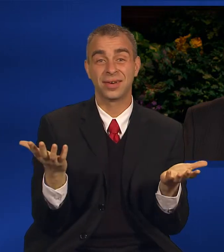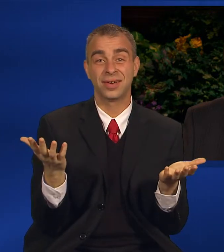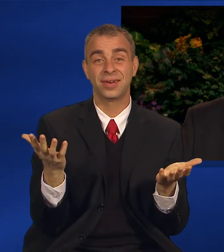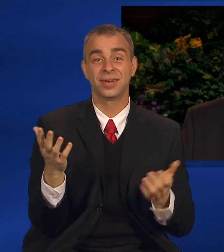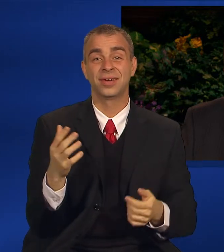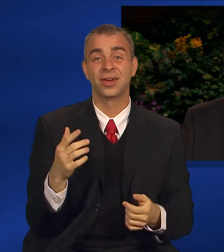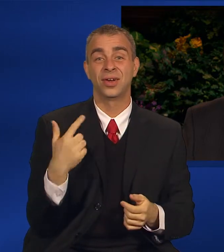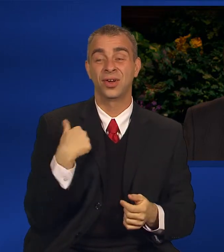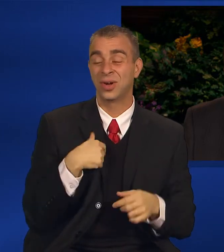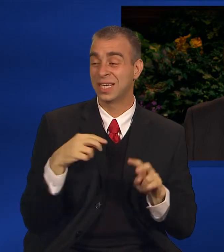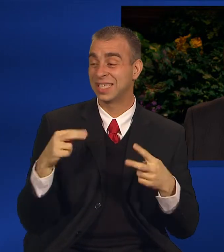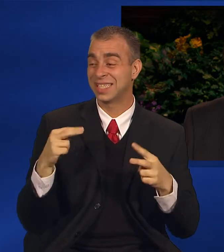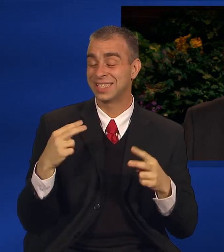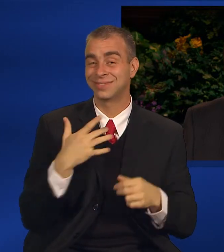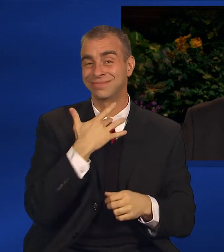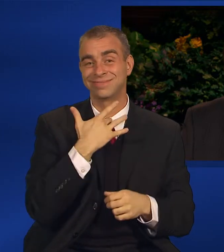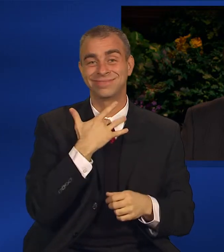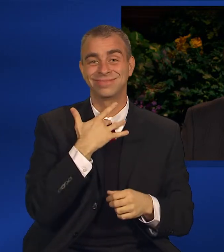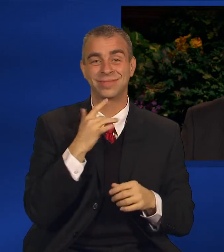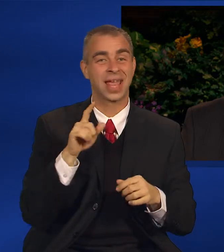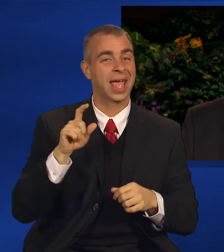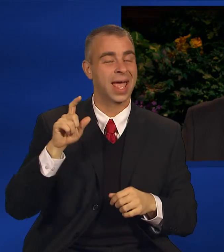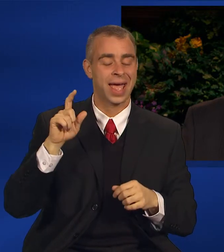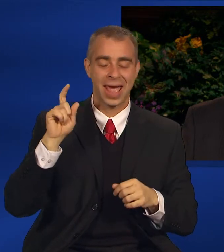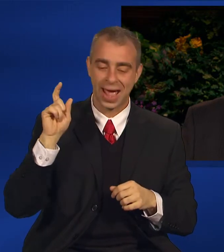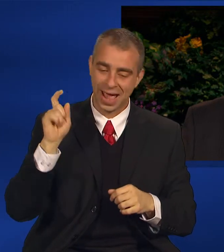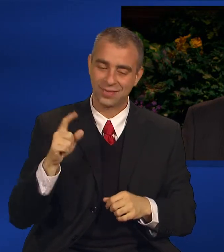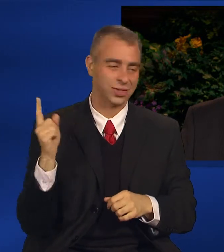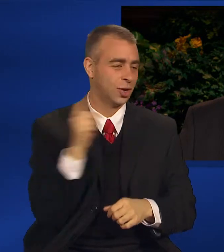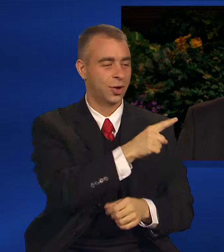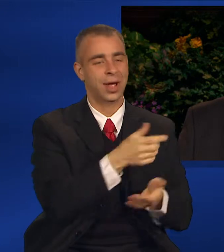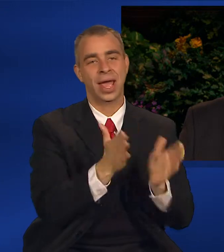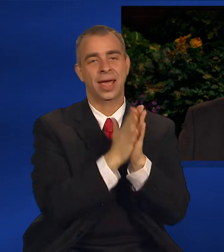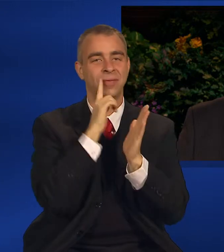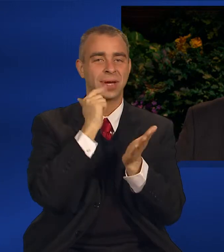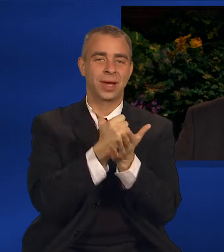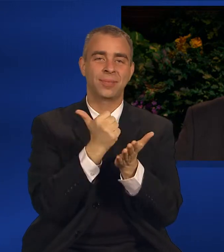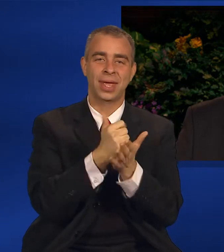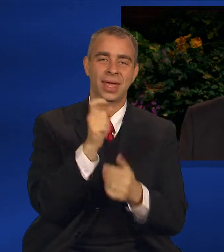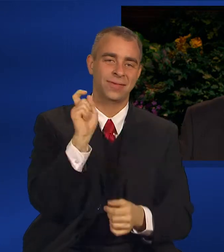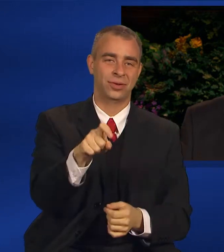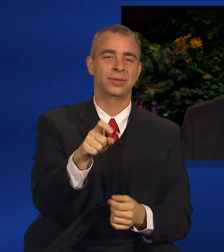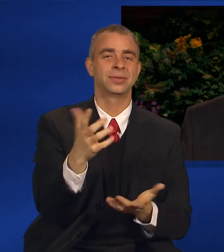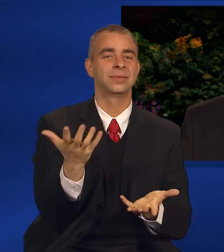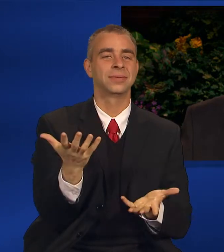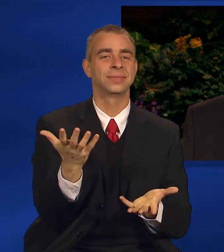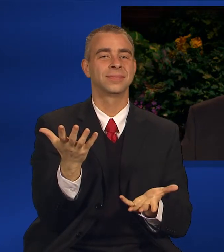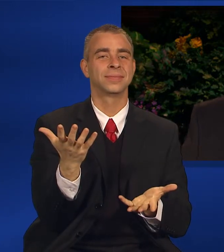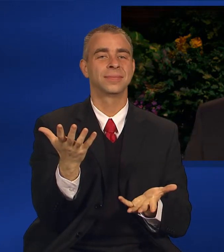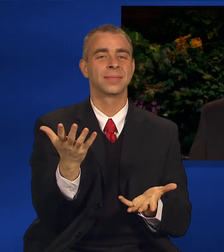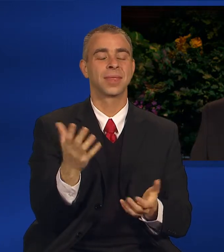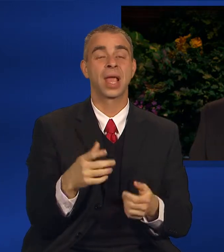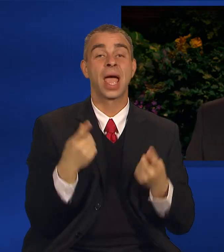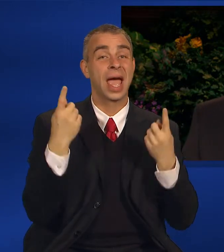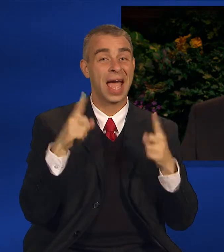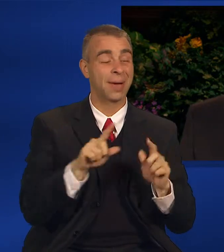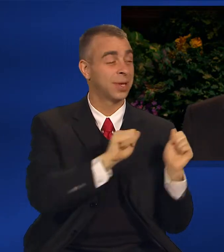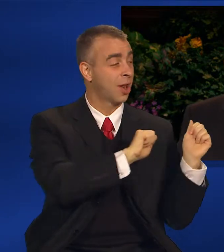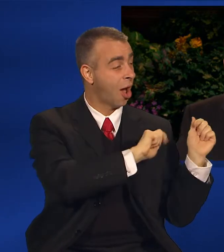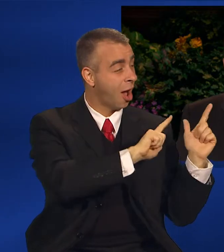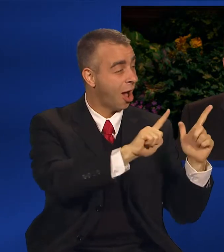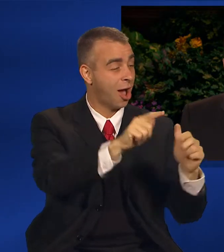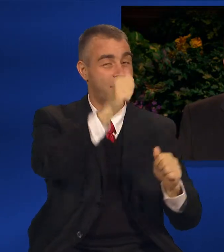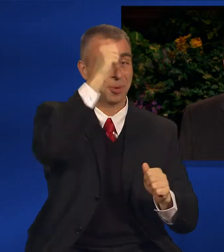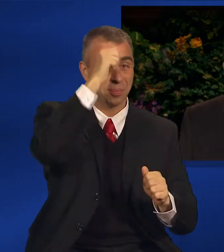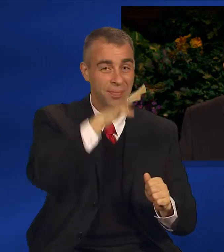Finally, we had no option but to run for help. Soon, all available men